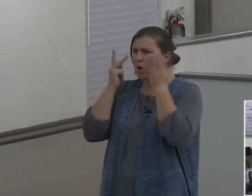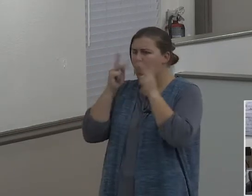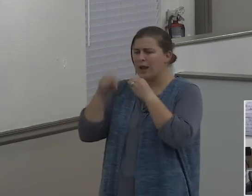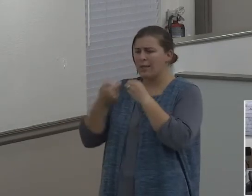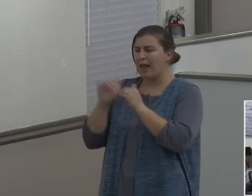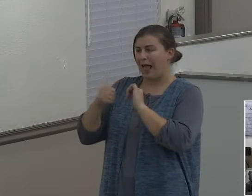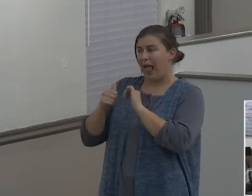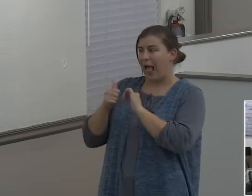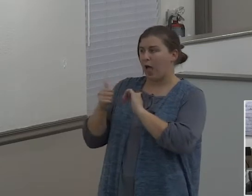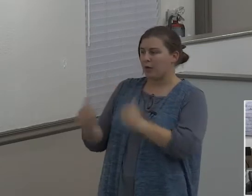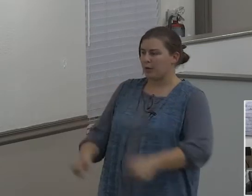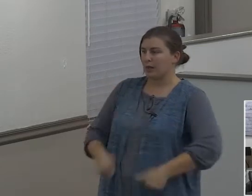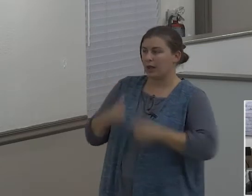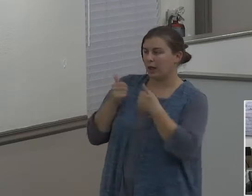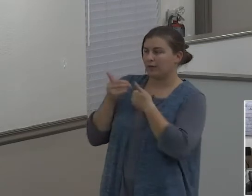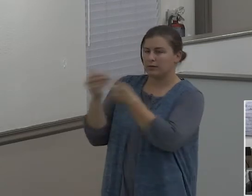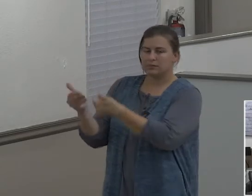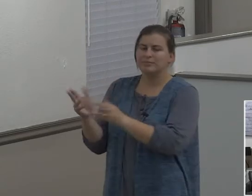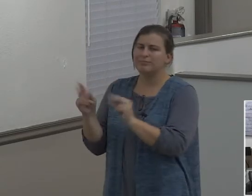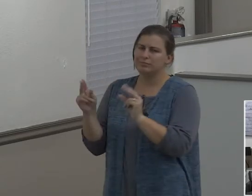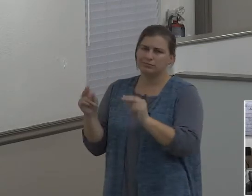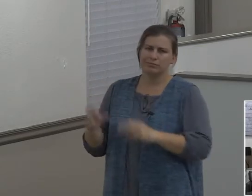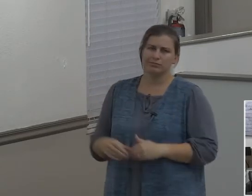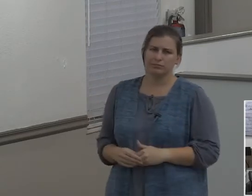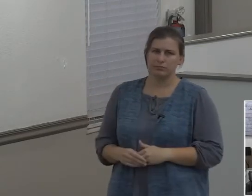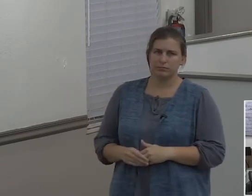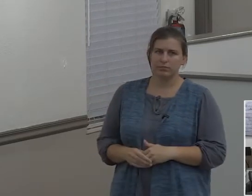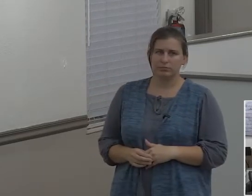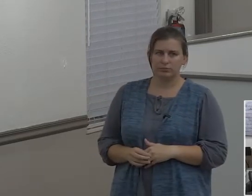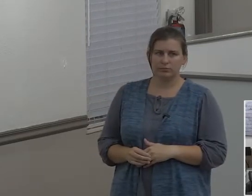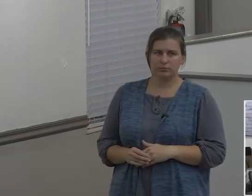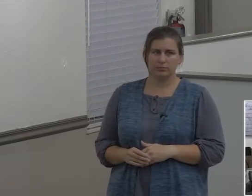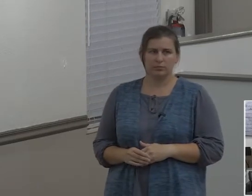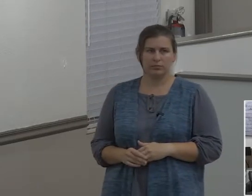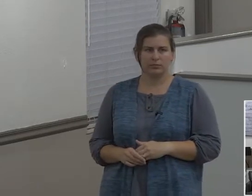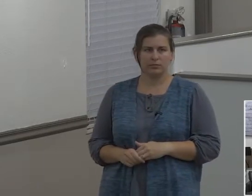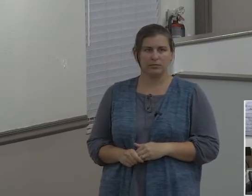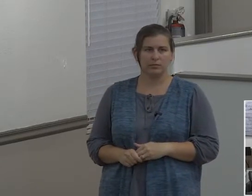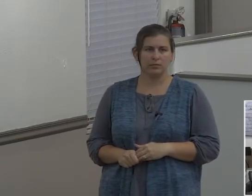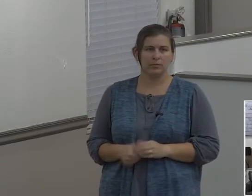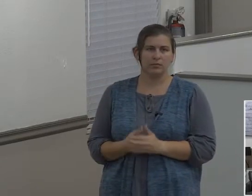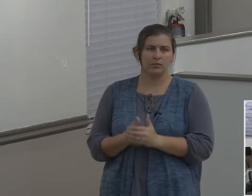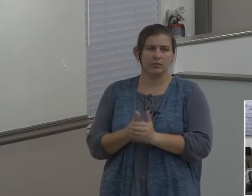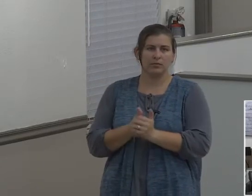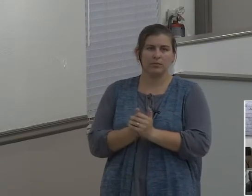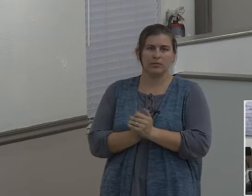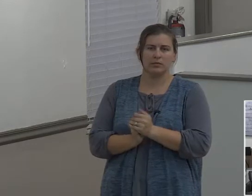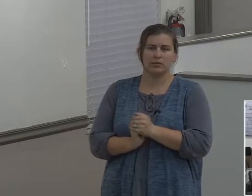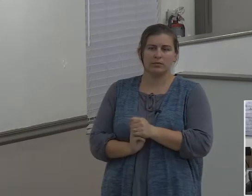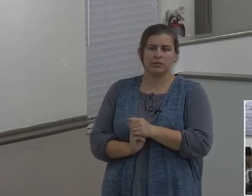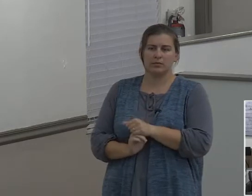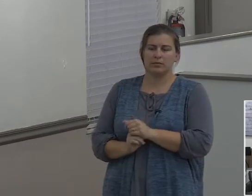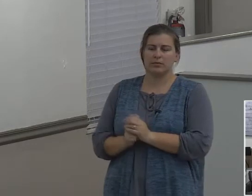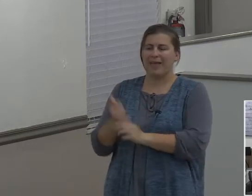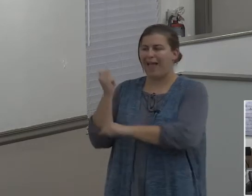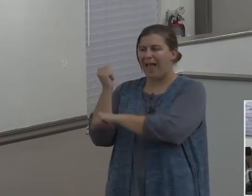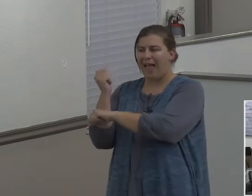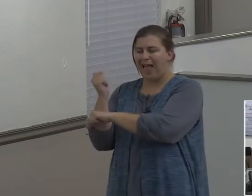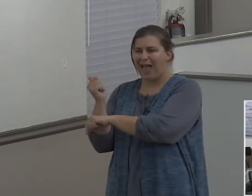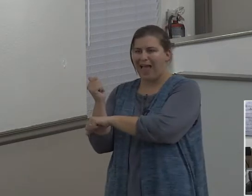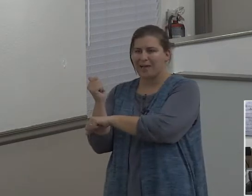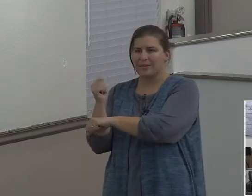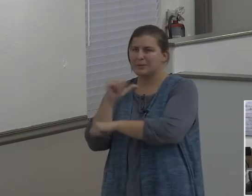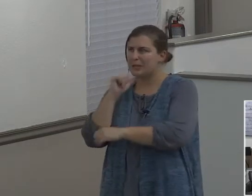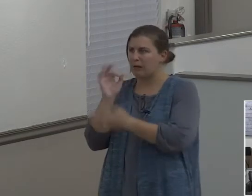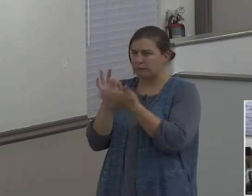You just don't see that. And he's not looking to, he's not calculating. Lot, looking at the well